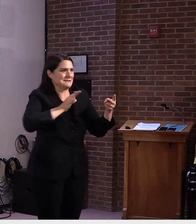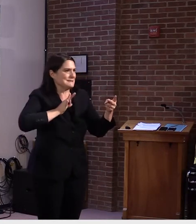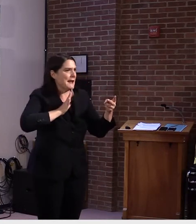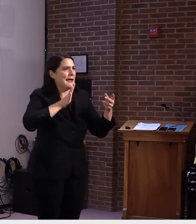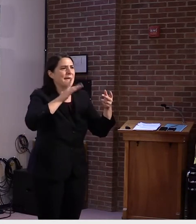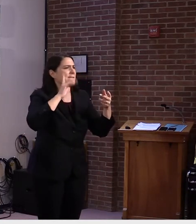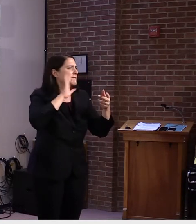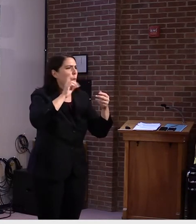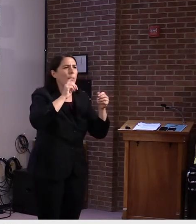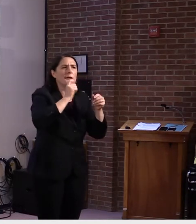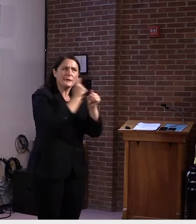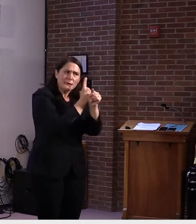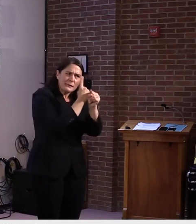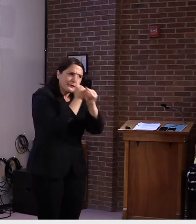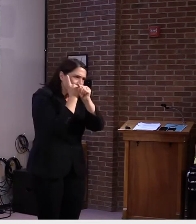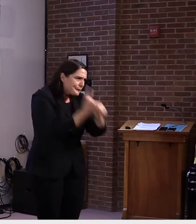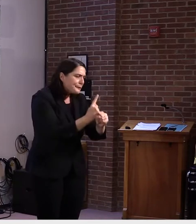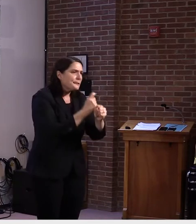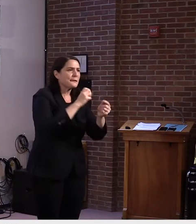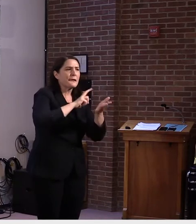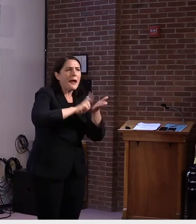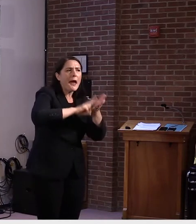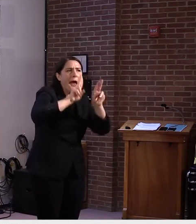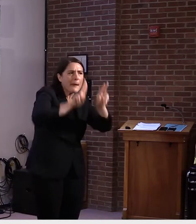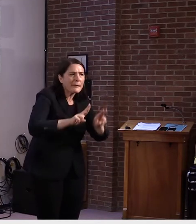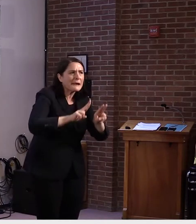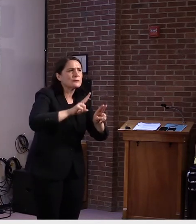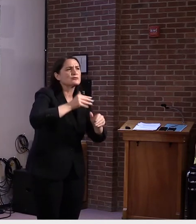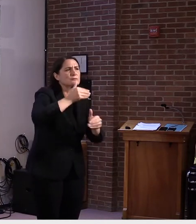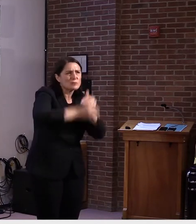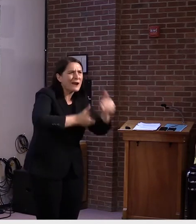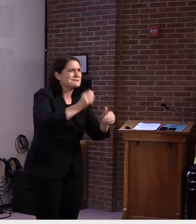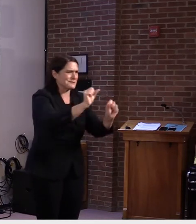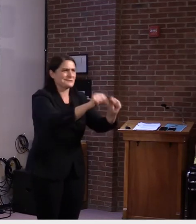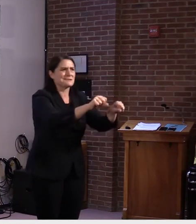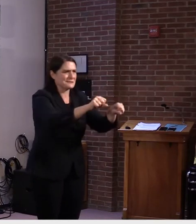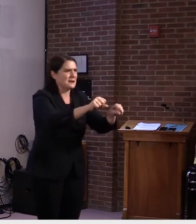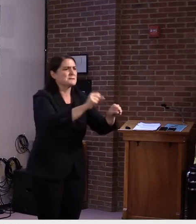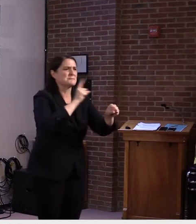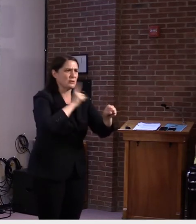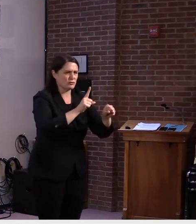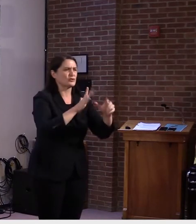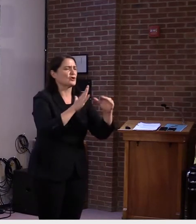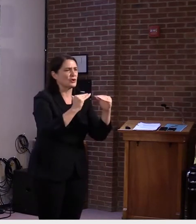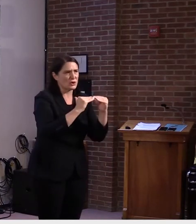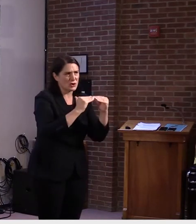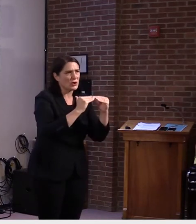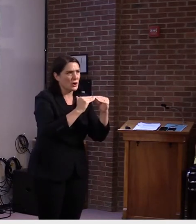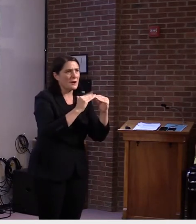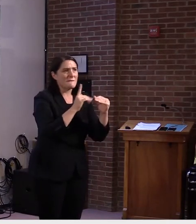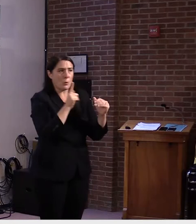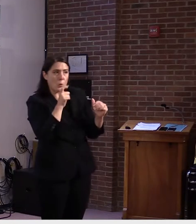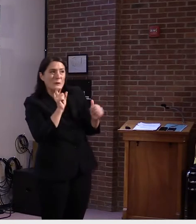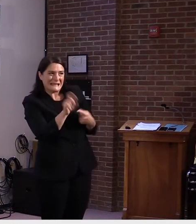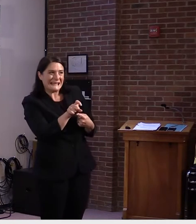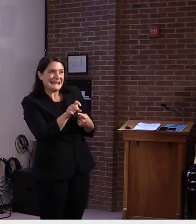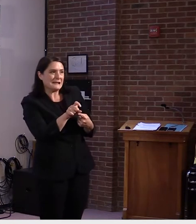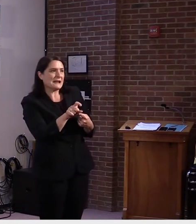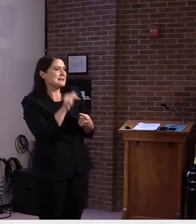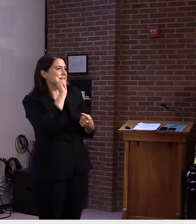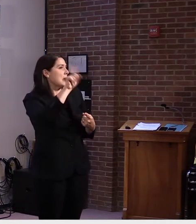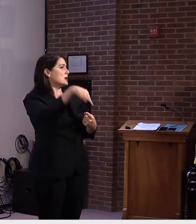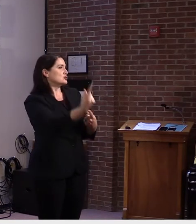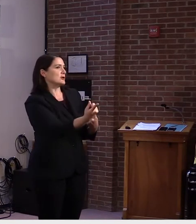process in order to help subsidize some of this, this program for those that need it. So it's not going to be in a